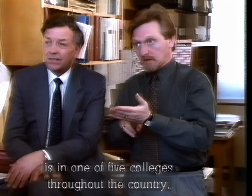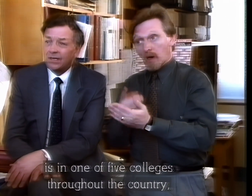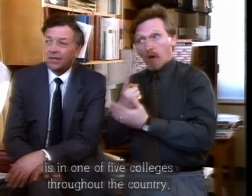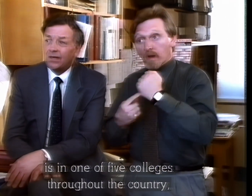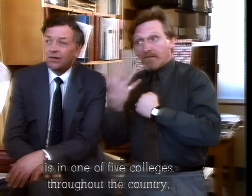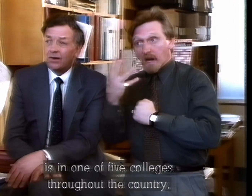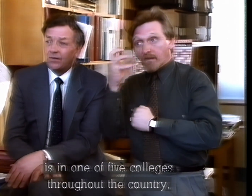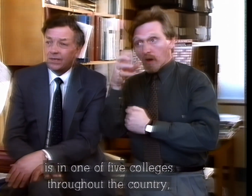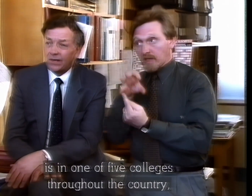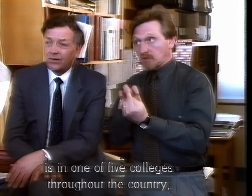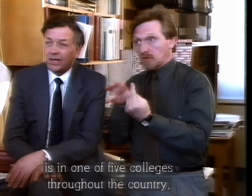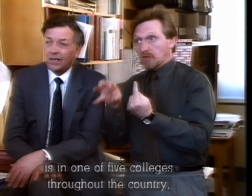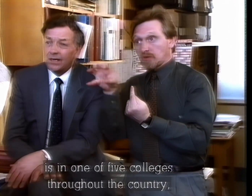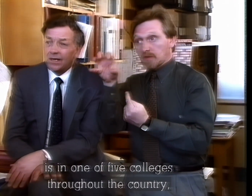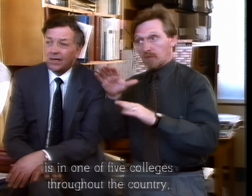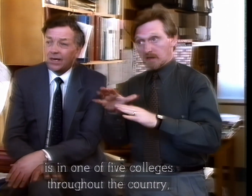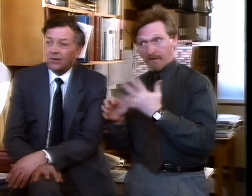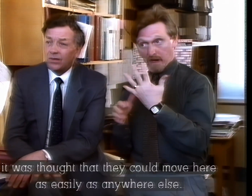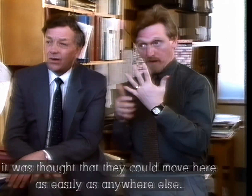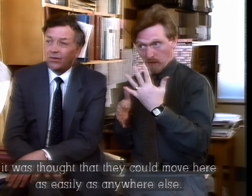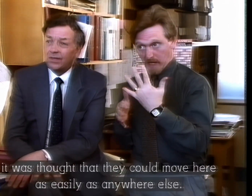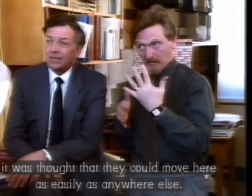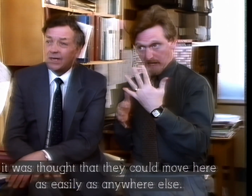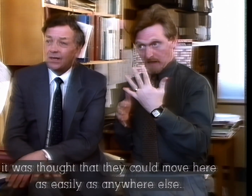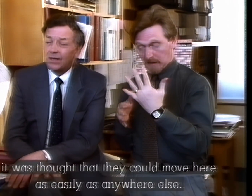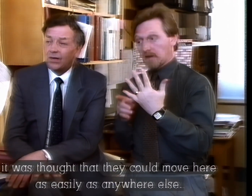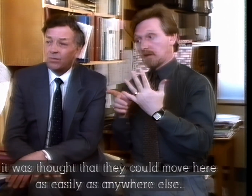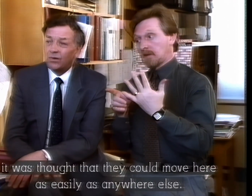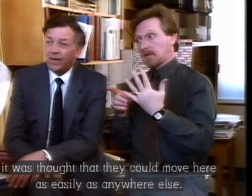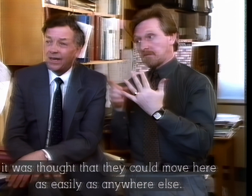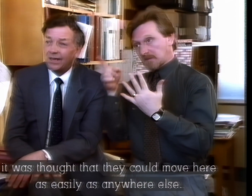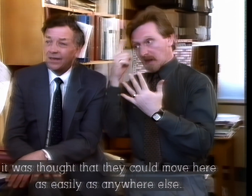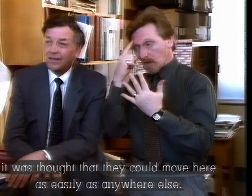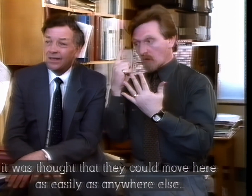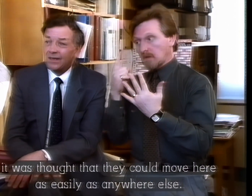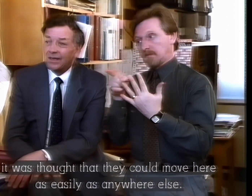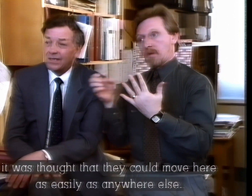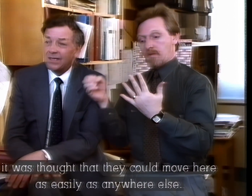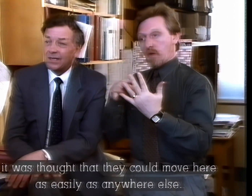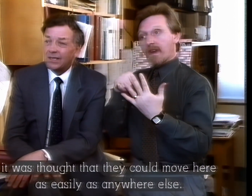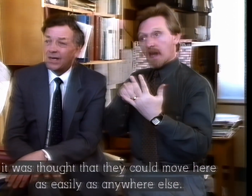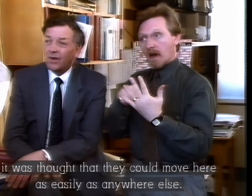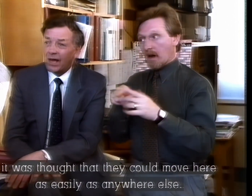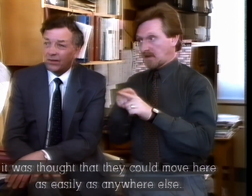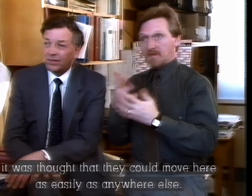throughout the country, it was thought that they could move here as easily as anywhere else.